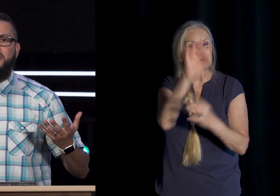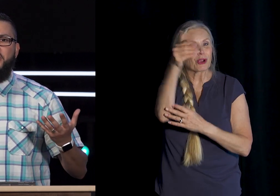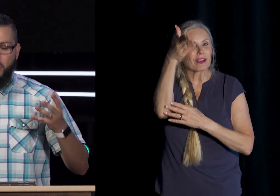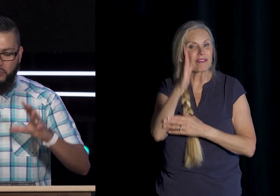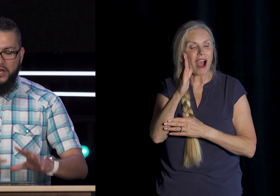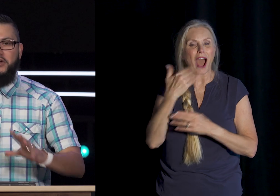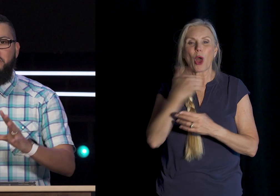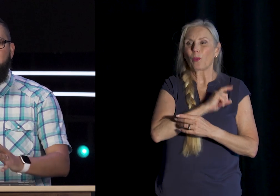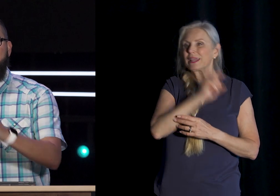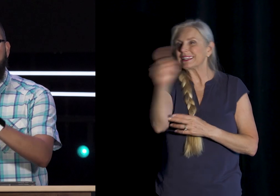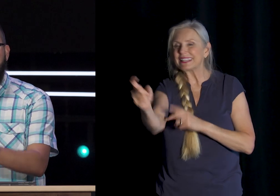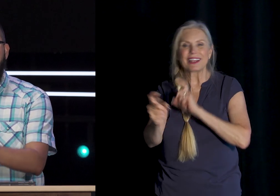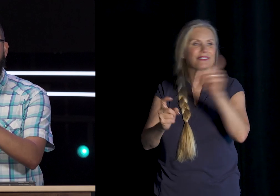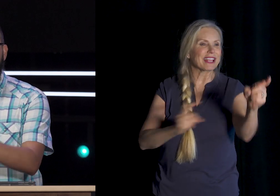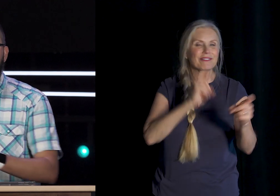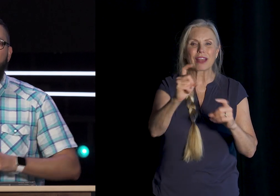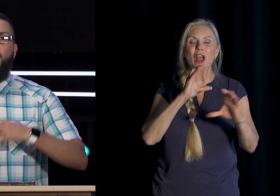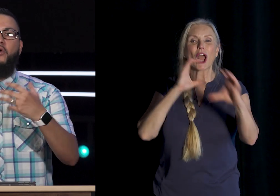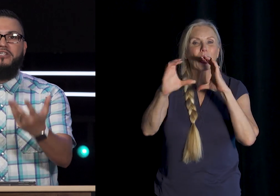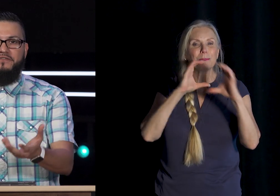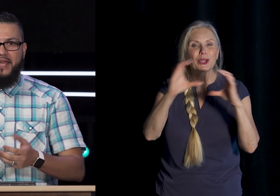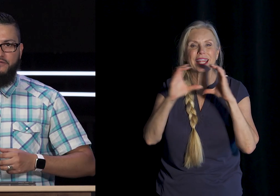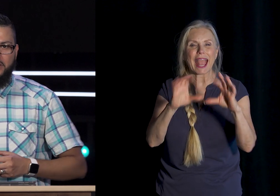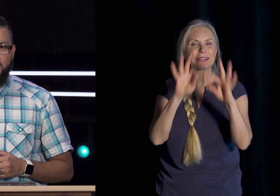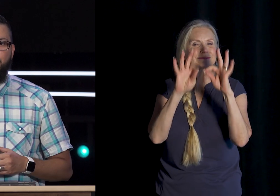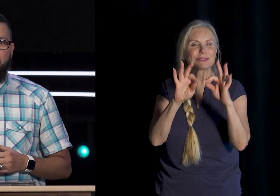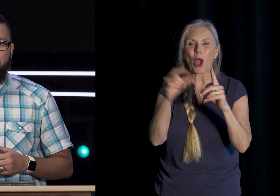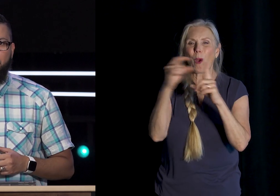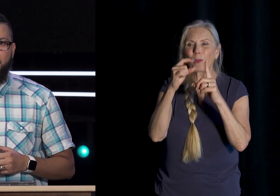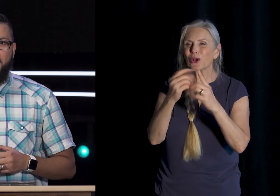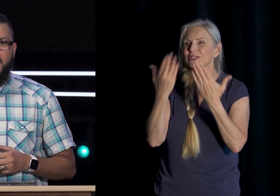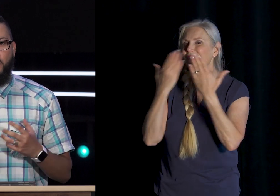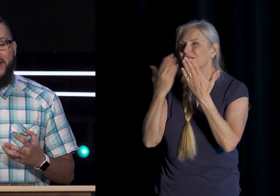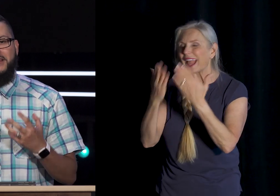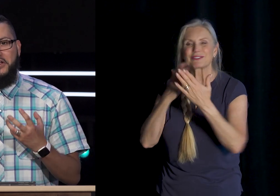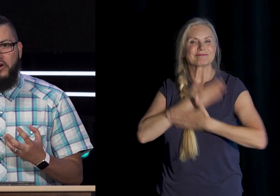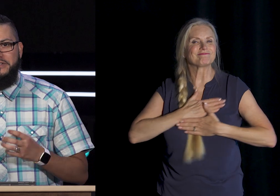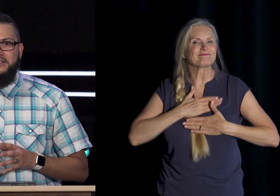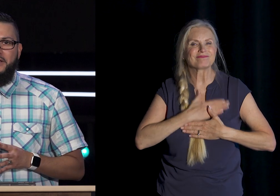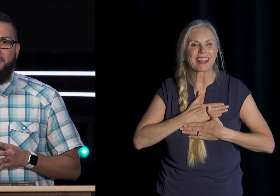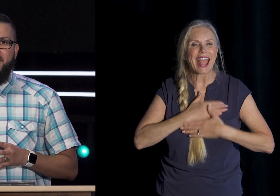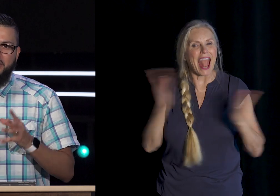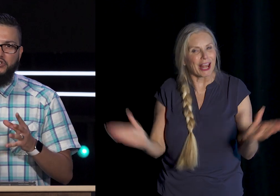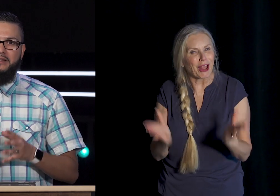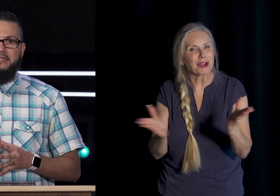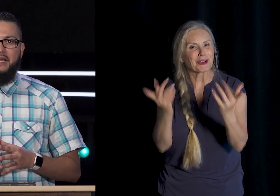When We Communicate Timely Truth Words Of Thankfulness To Them In A Way That Encourages Them And Strengthens Them